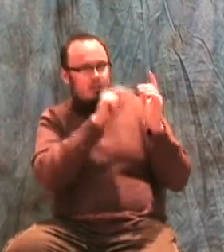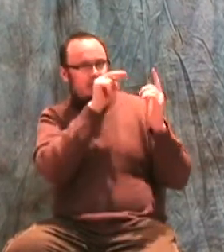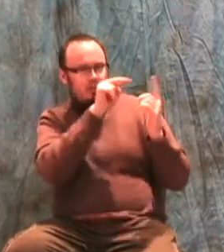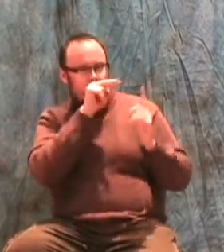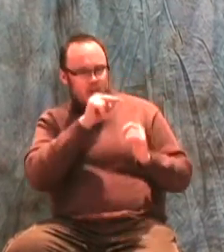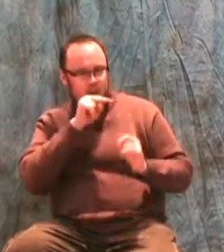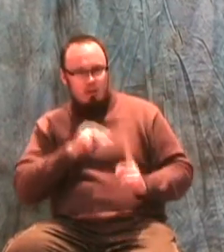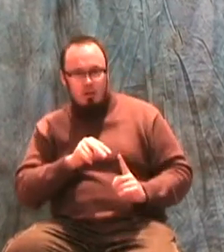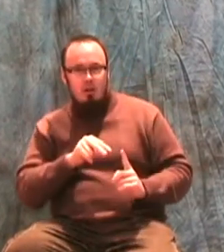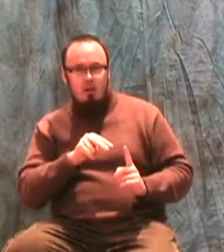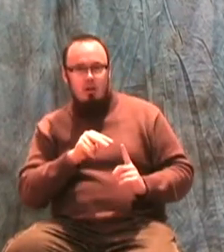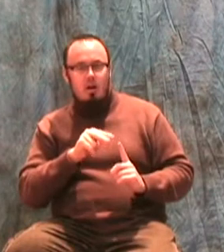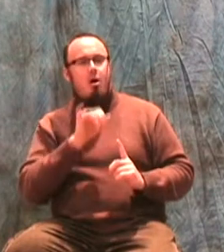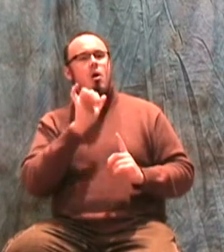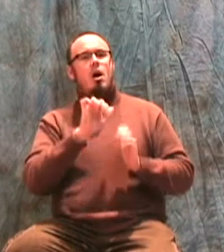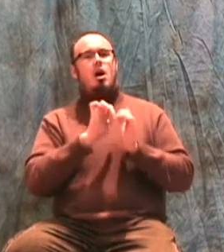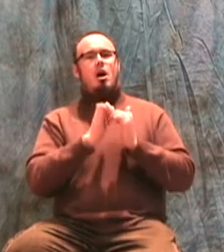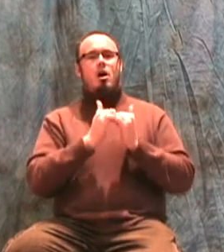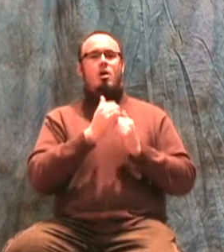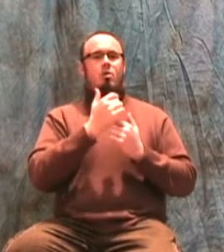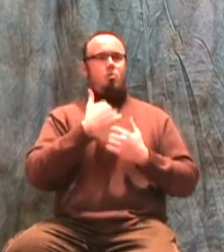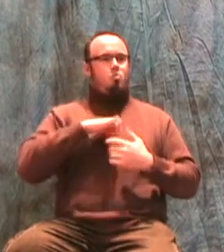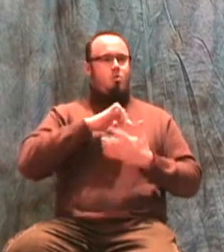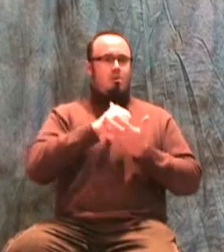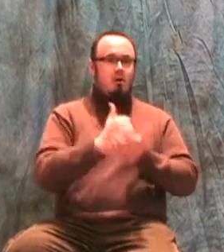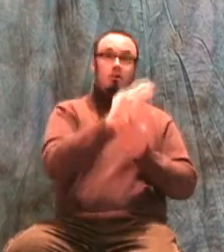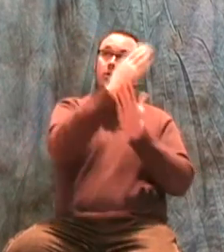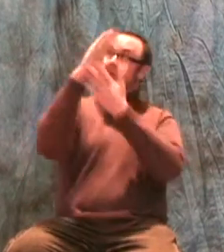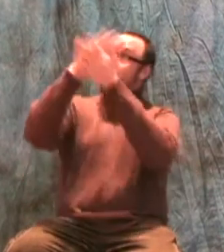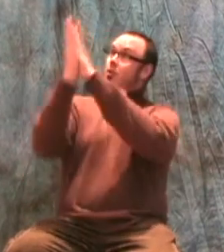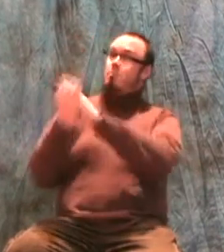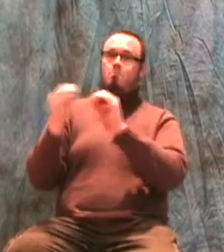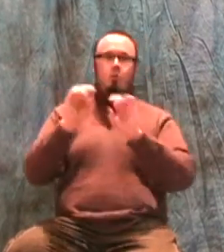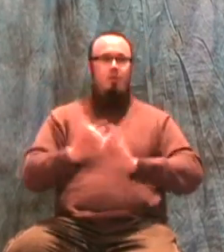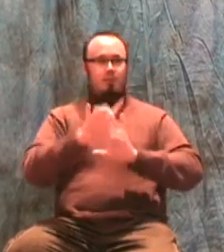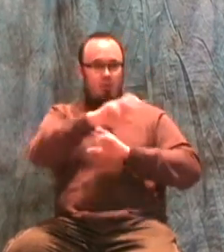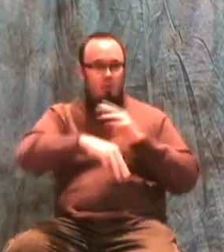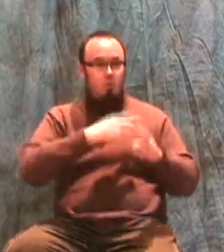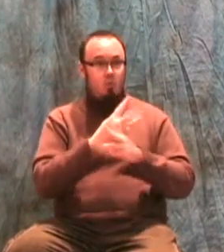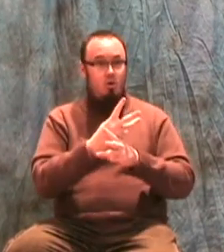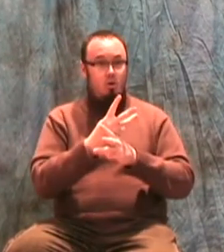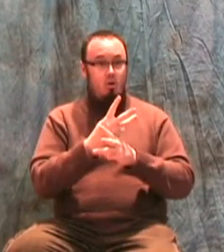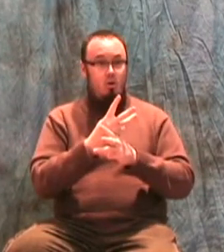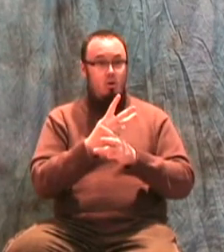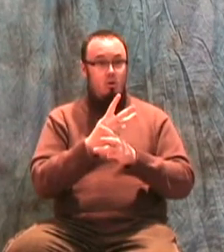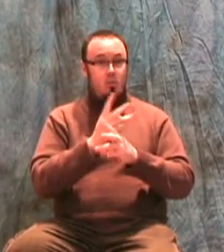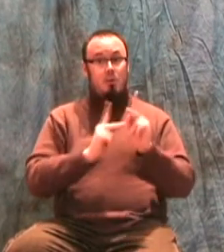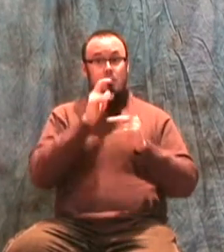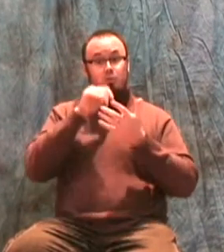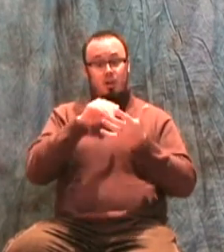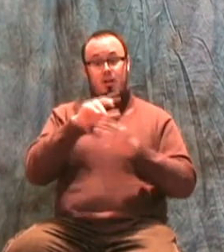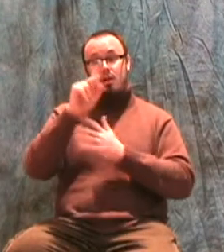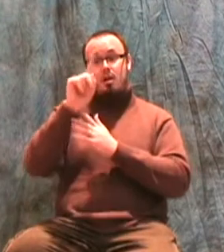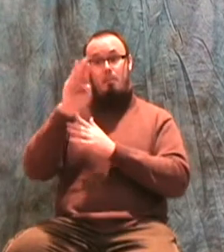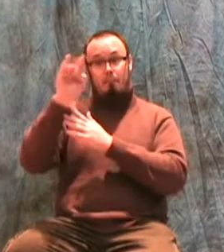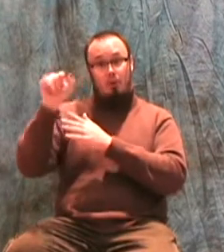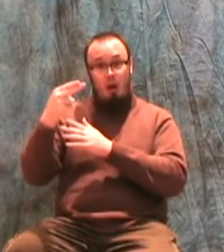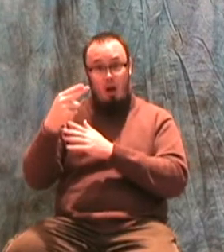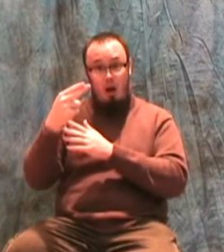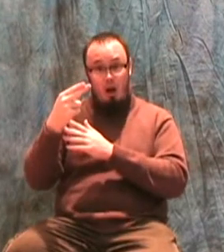making God's oneness more evident in the world The Kabbalists even have a short phrase to say before the performance of a